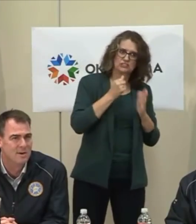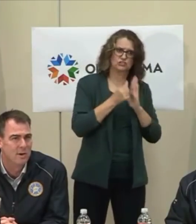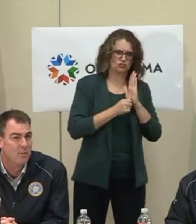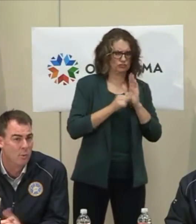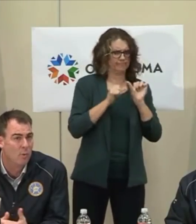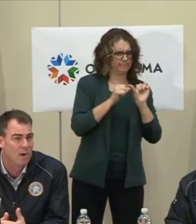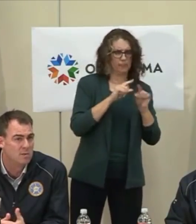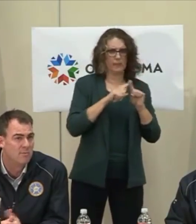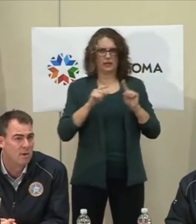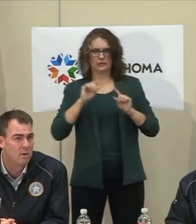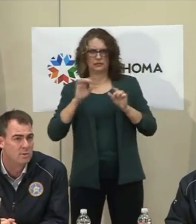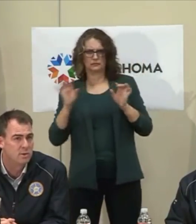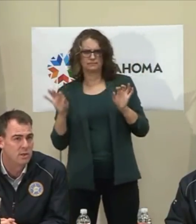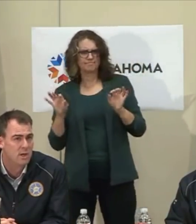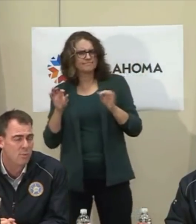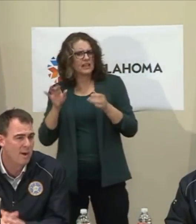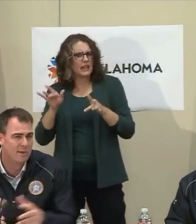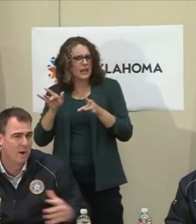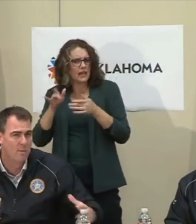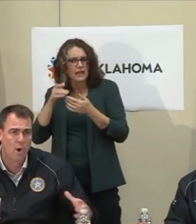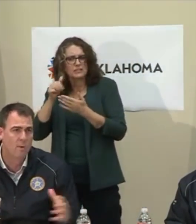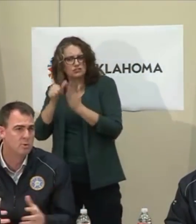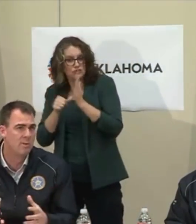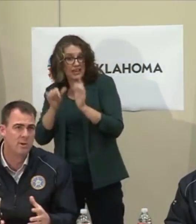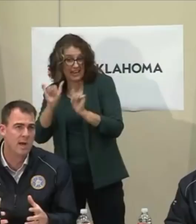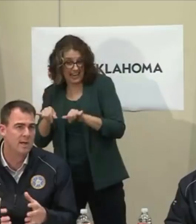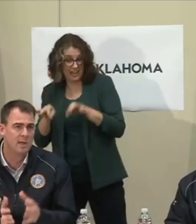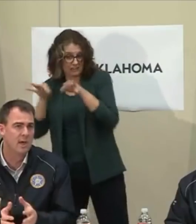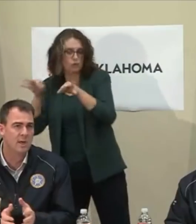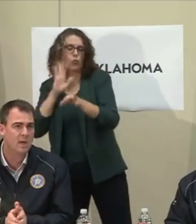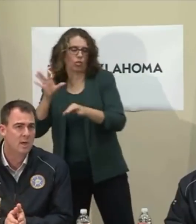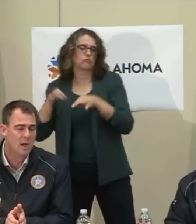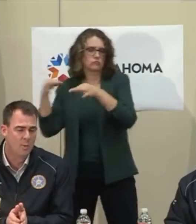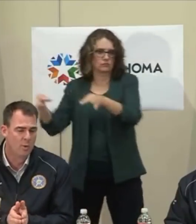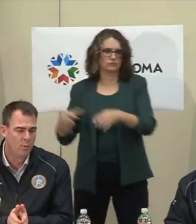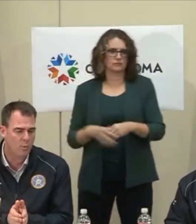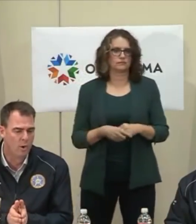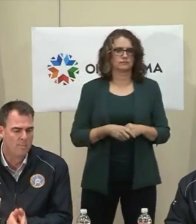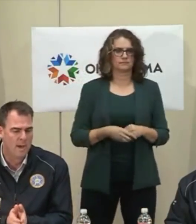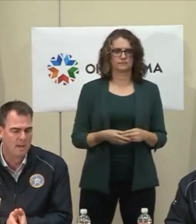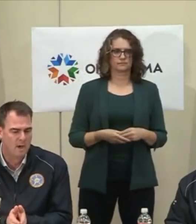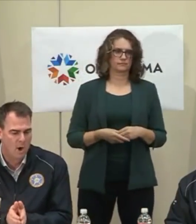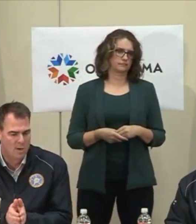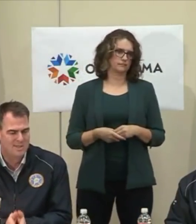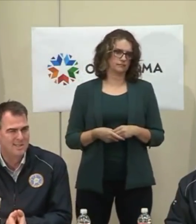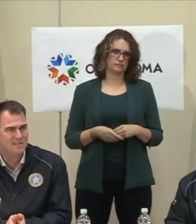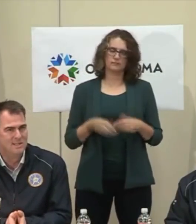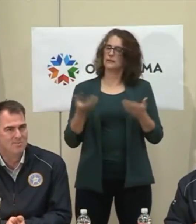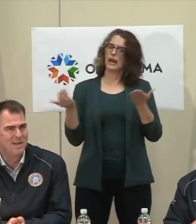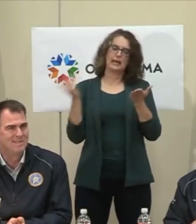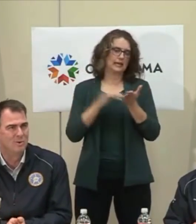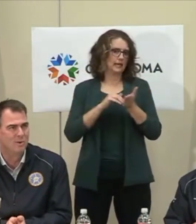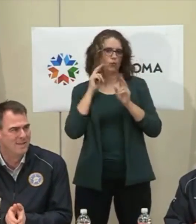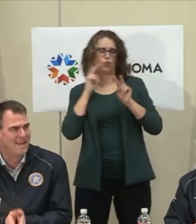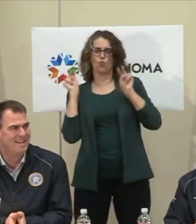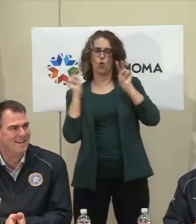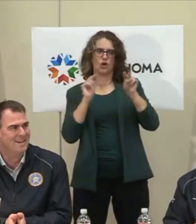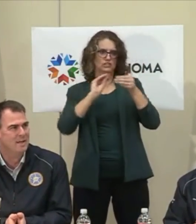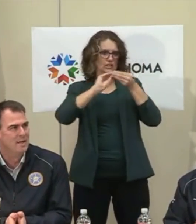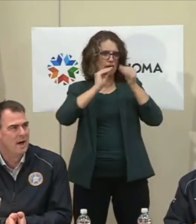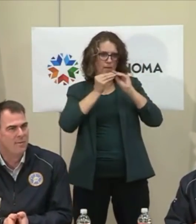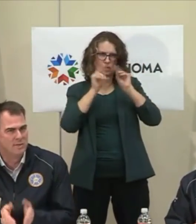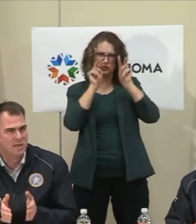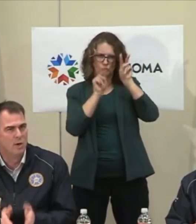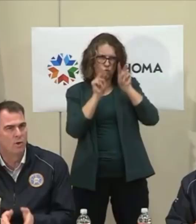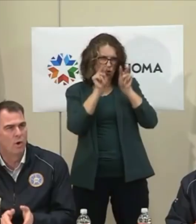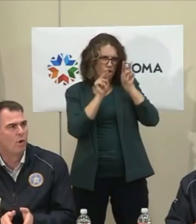is considering and we're watching very closely. We have to get our arms around the data. Again, we're going to make our decisions based on the data